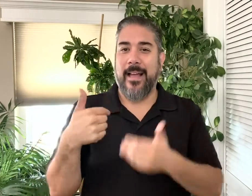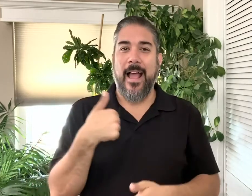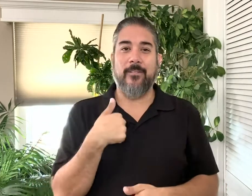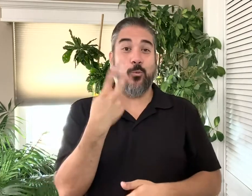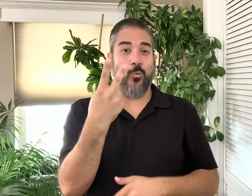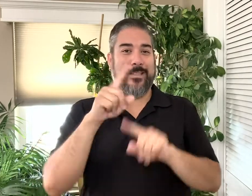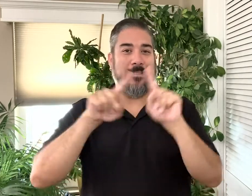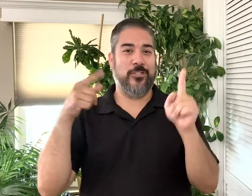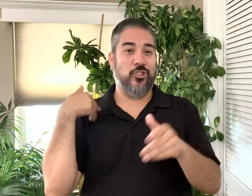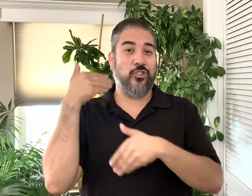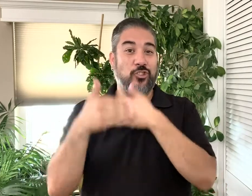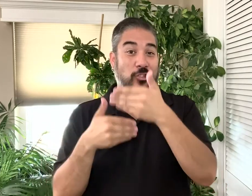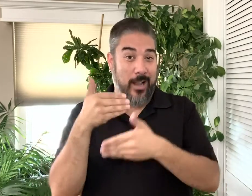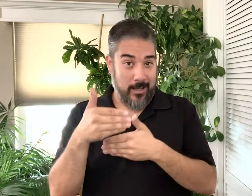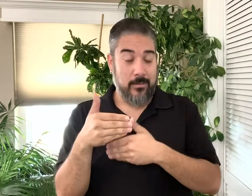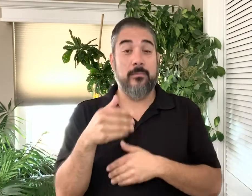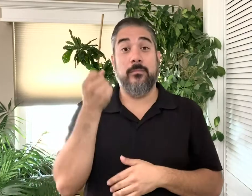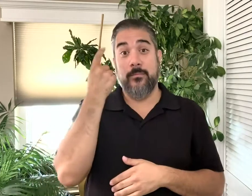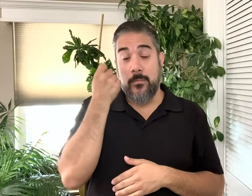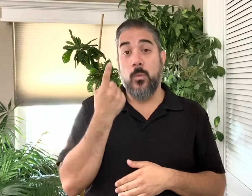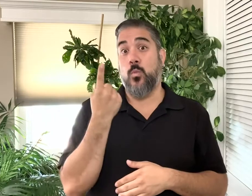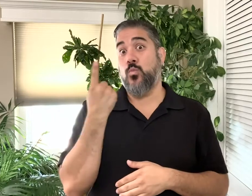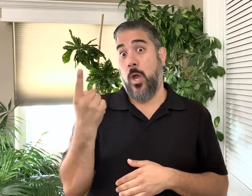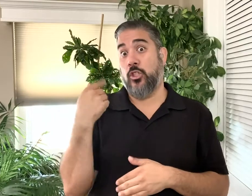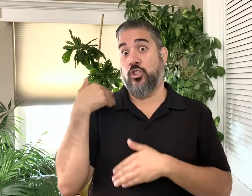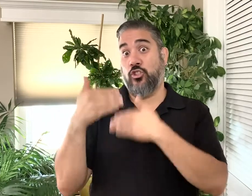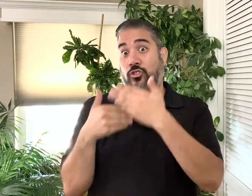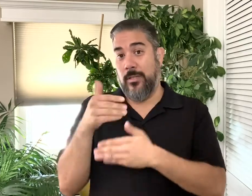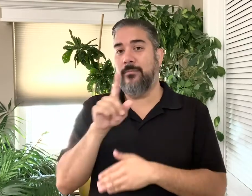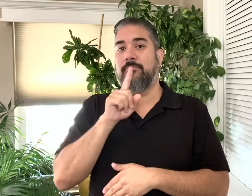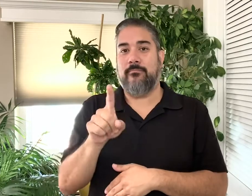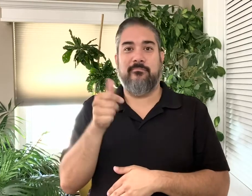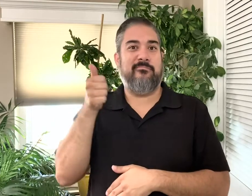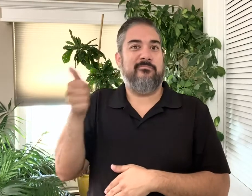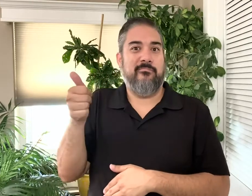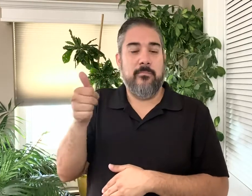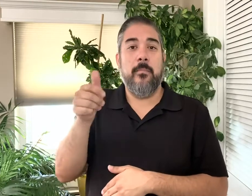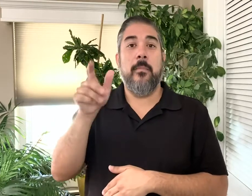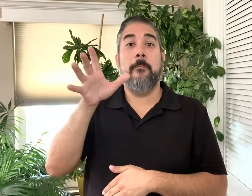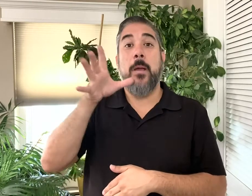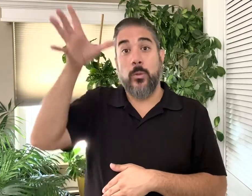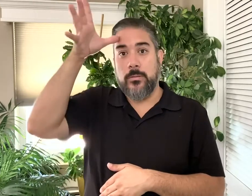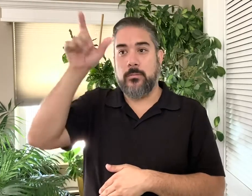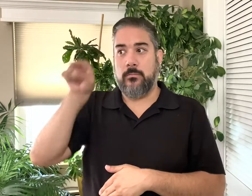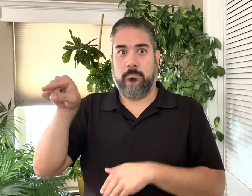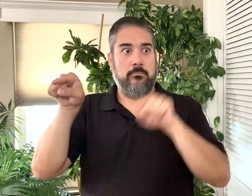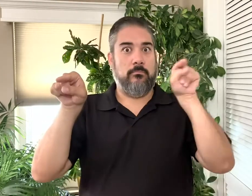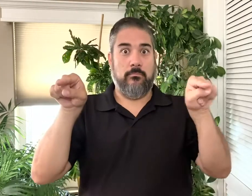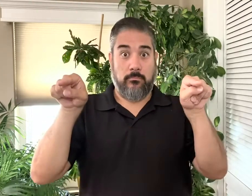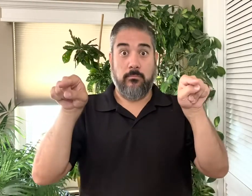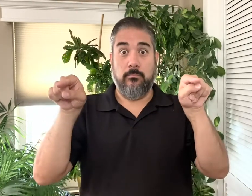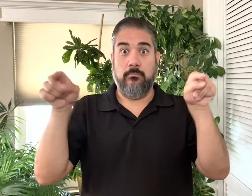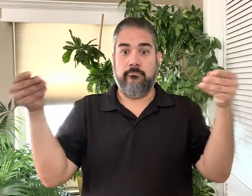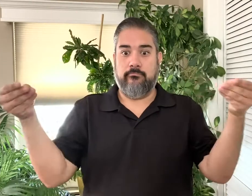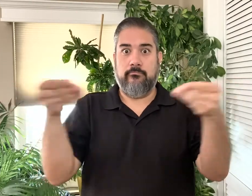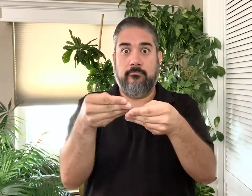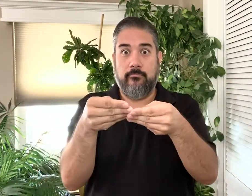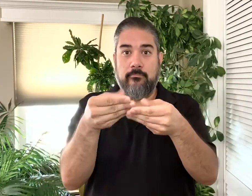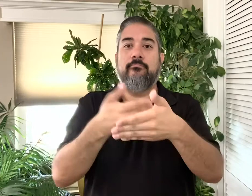parents. It's because of genetics. I have two different genes that cause deafness. One gene is passed on by both parents.